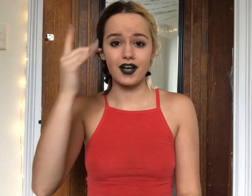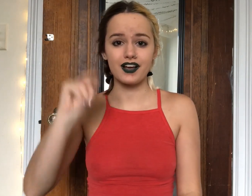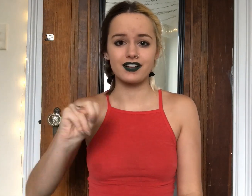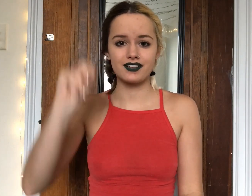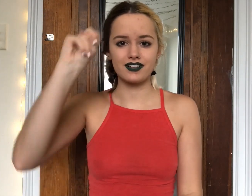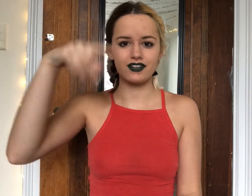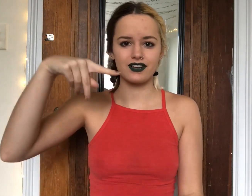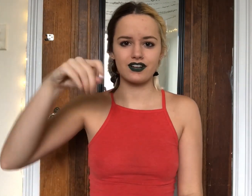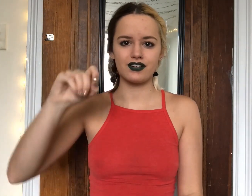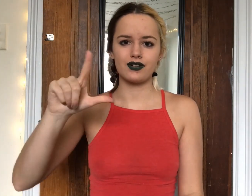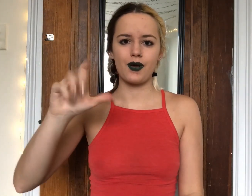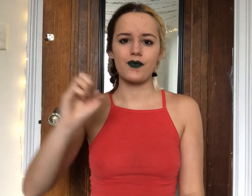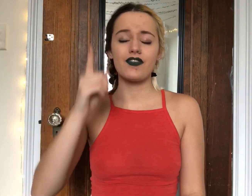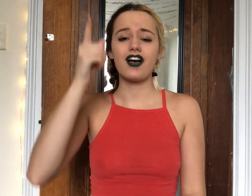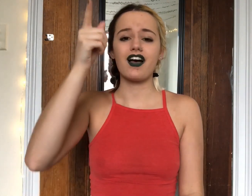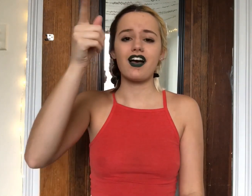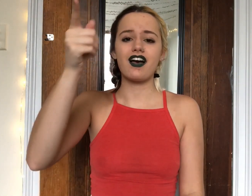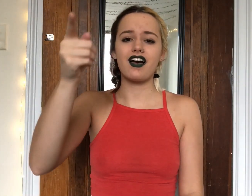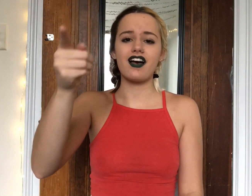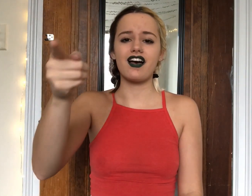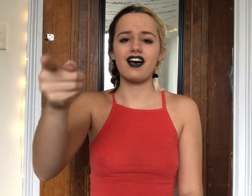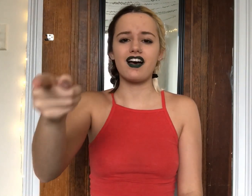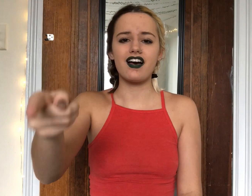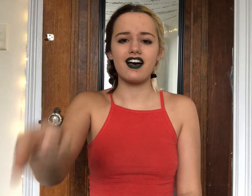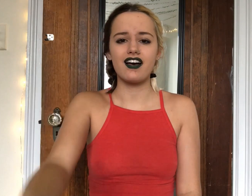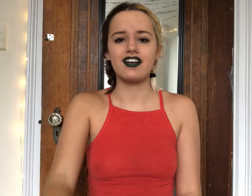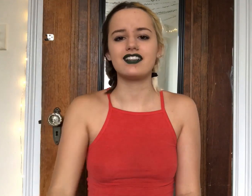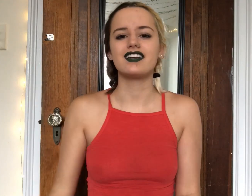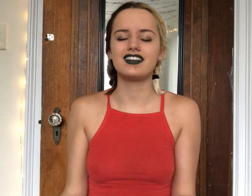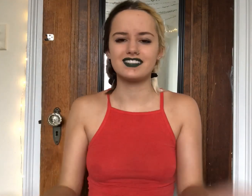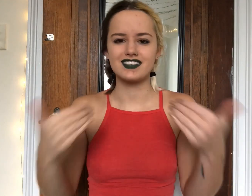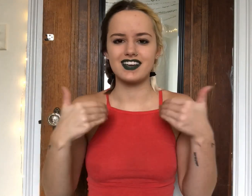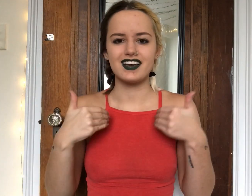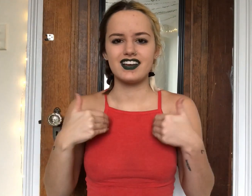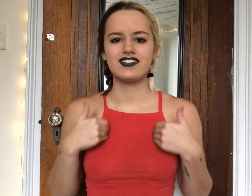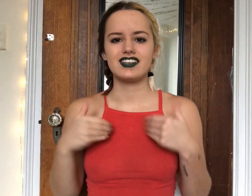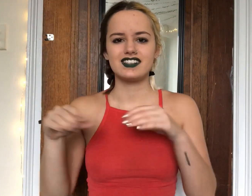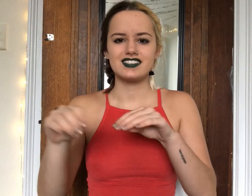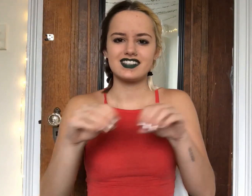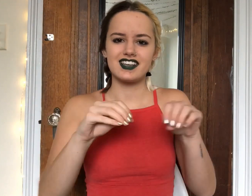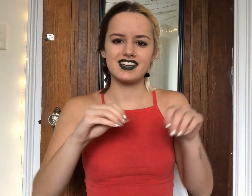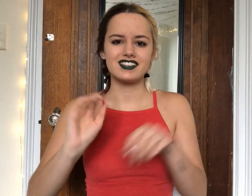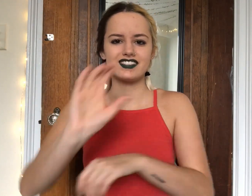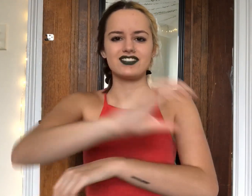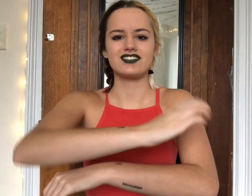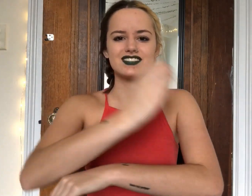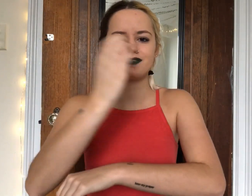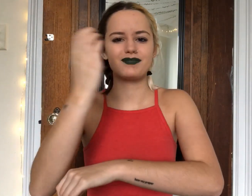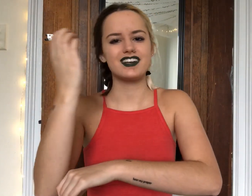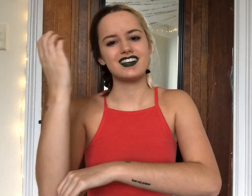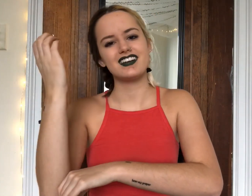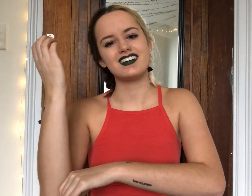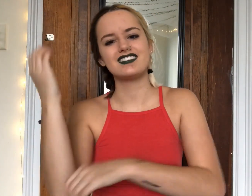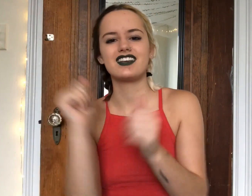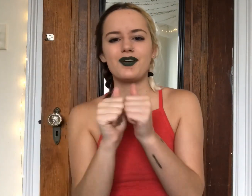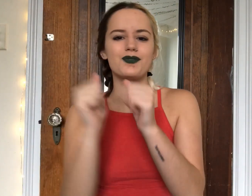From The North Pole Yeah Let's Have A Sandy Christmas With